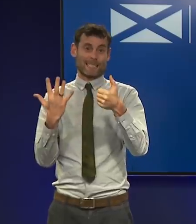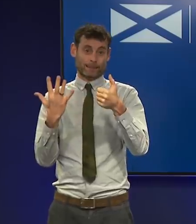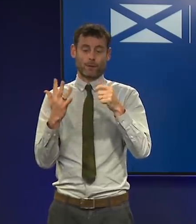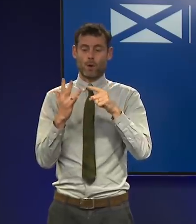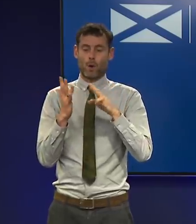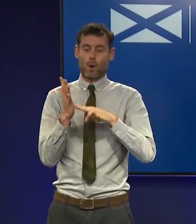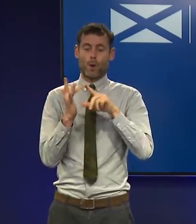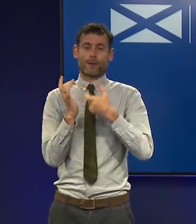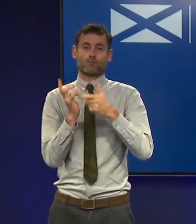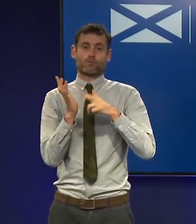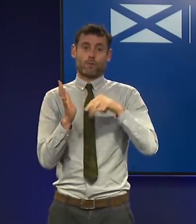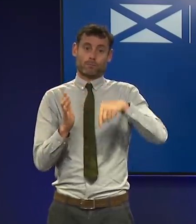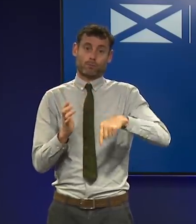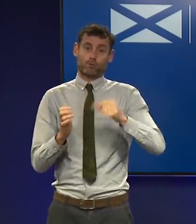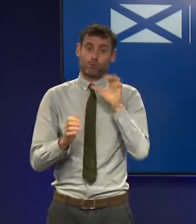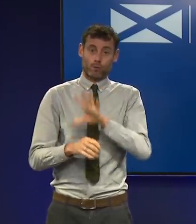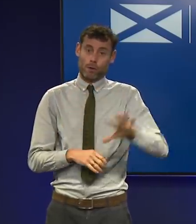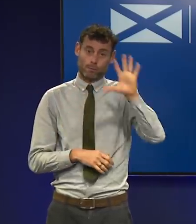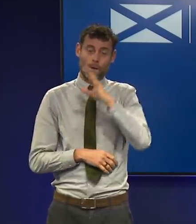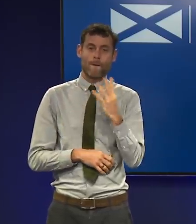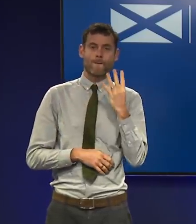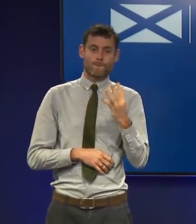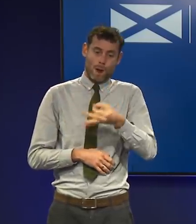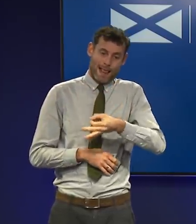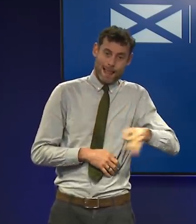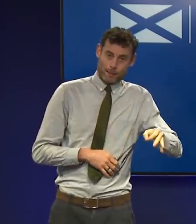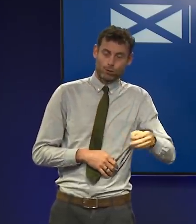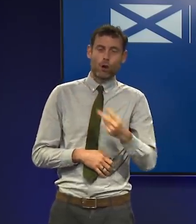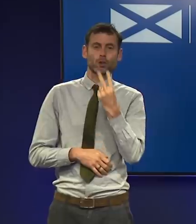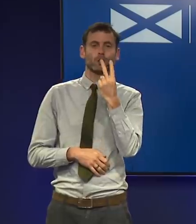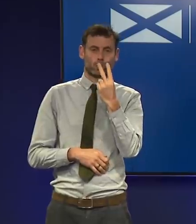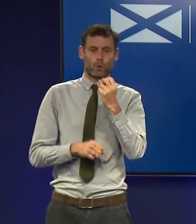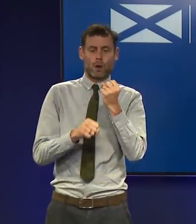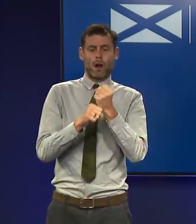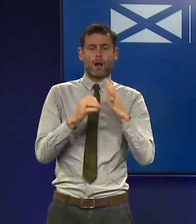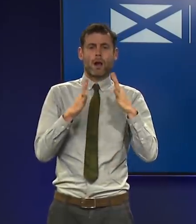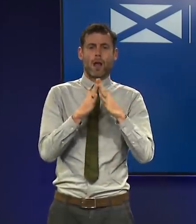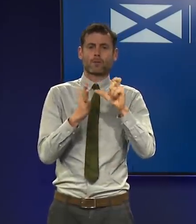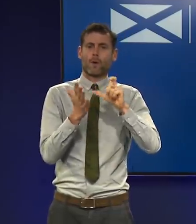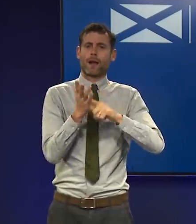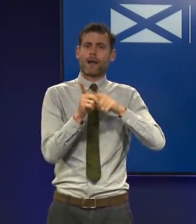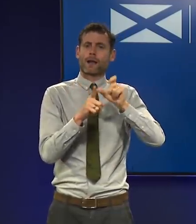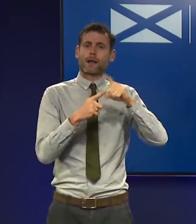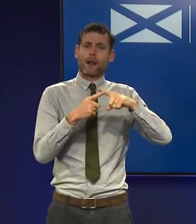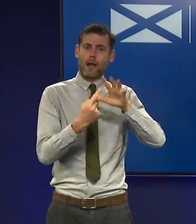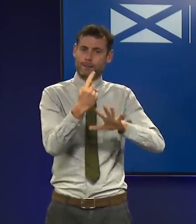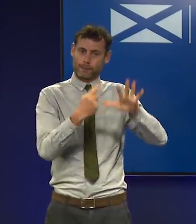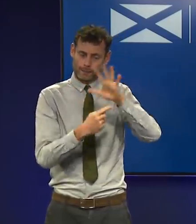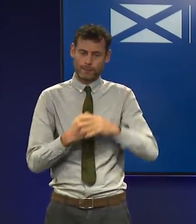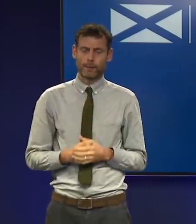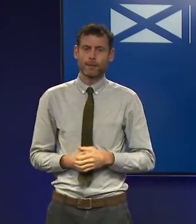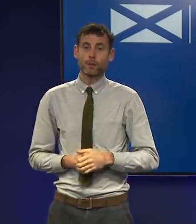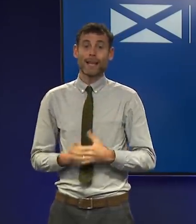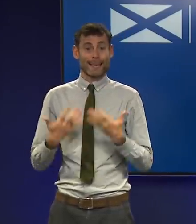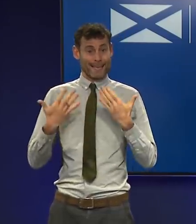Four of these are in Lanarkshire and two in Greater Glasgow and Clyde. Now it's important for me to stress that the contact tracing of these cases is